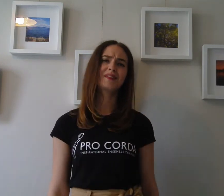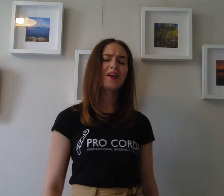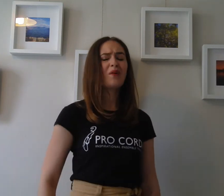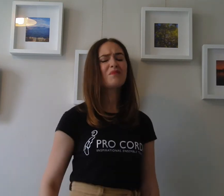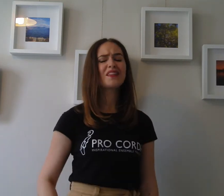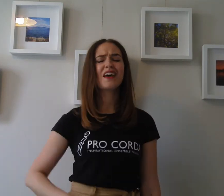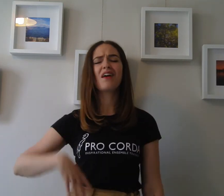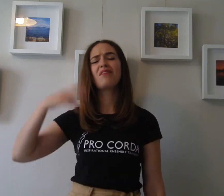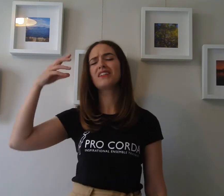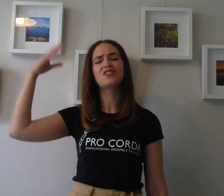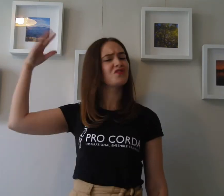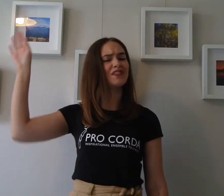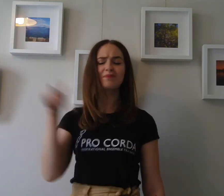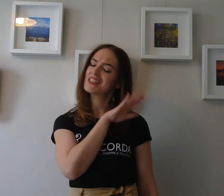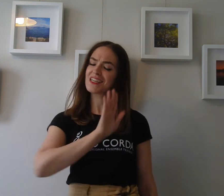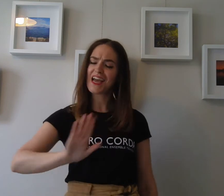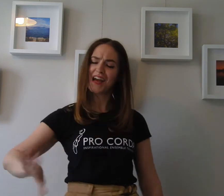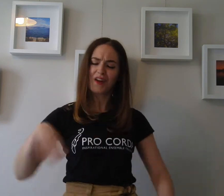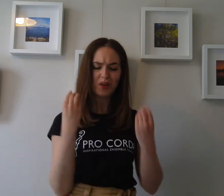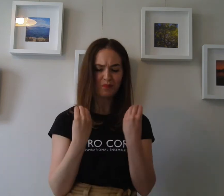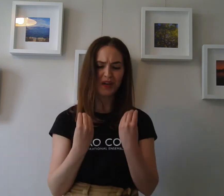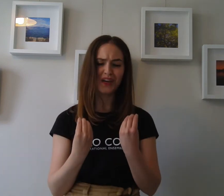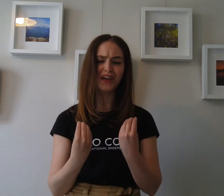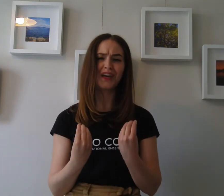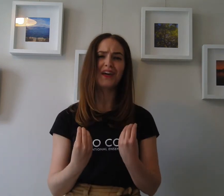And there are dreams that cannot be.